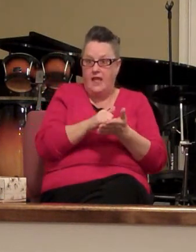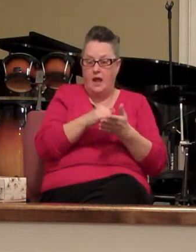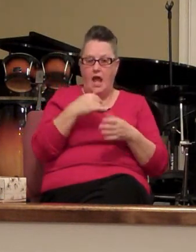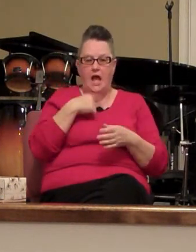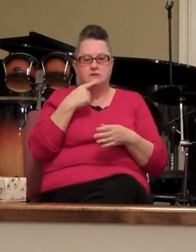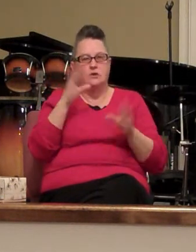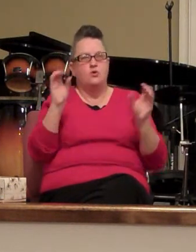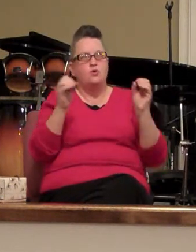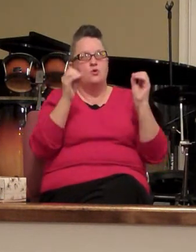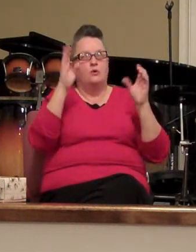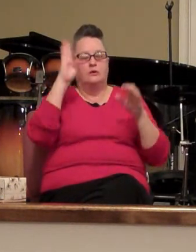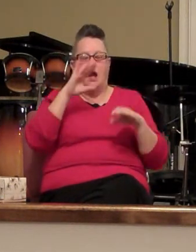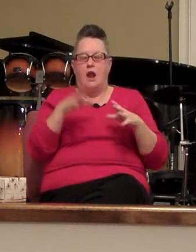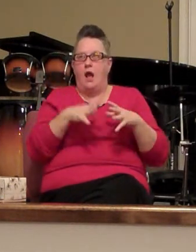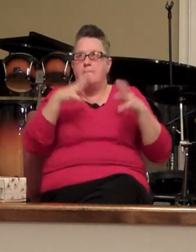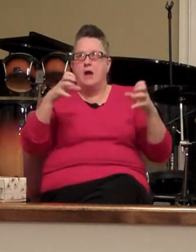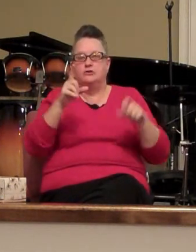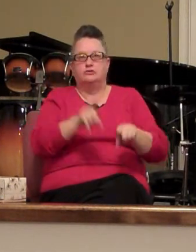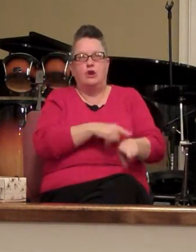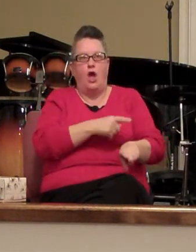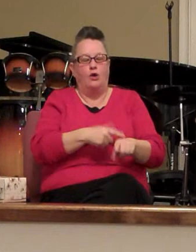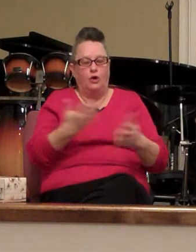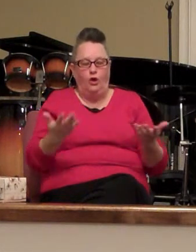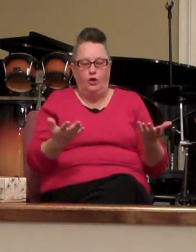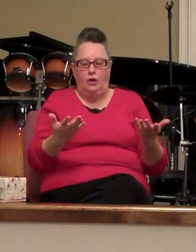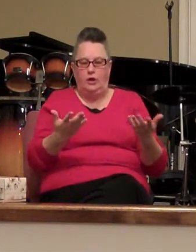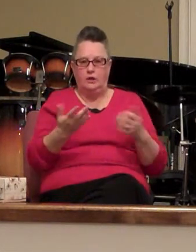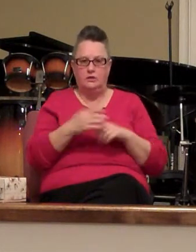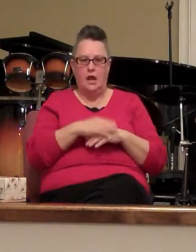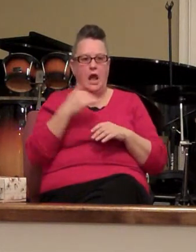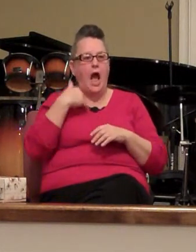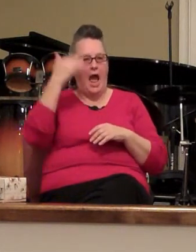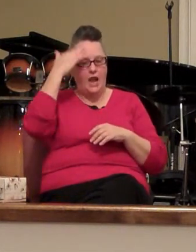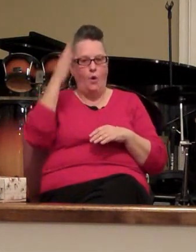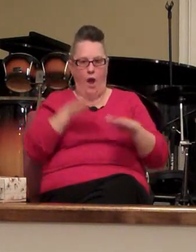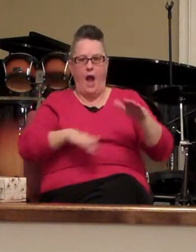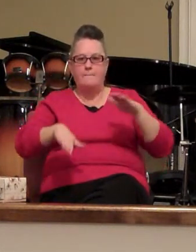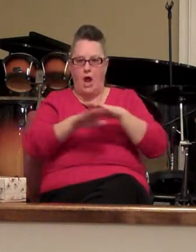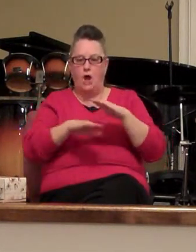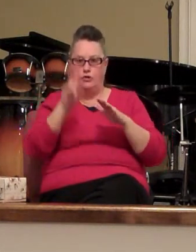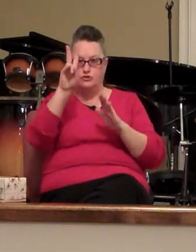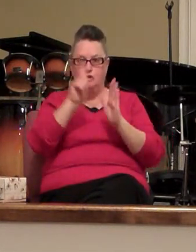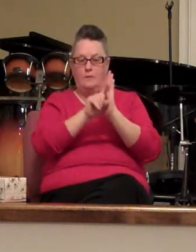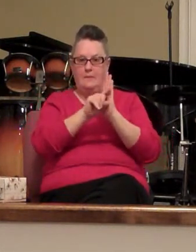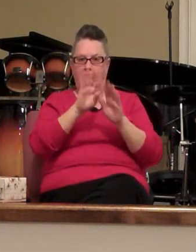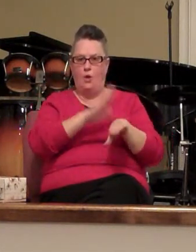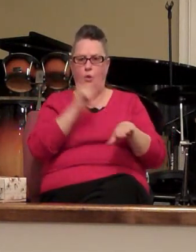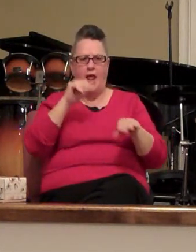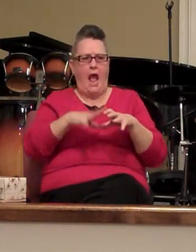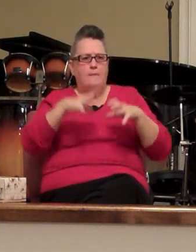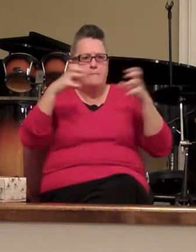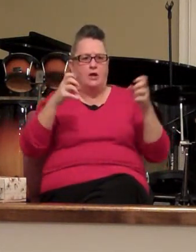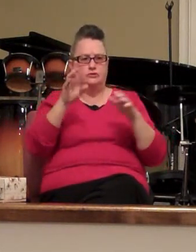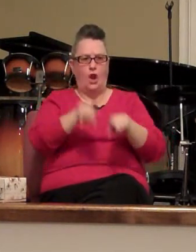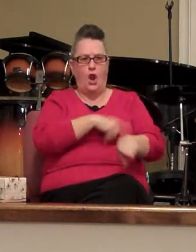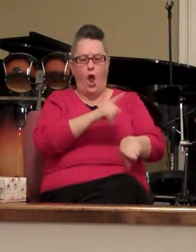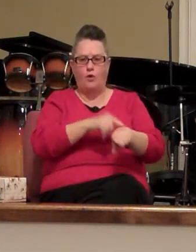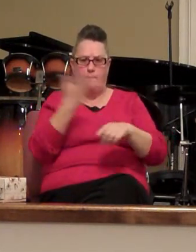oh God how much longer I know I'm under the two minute warning right now how much longer before I see the